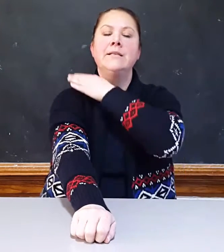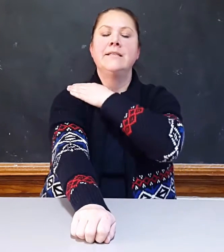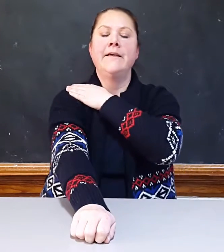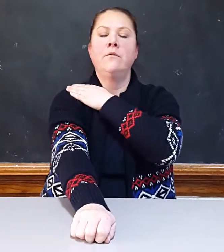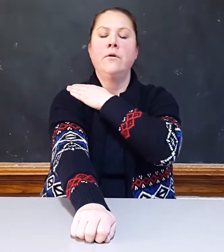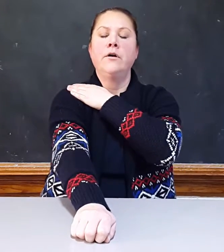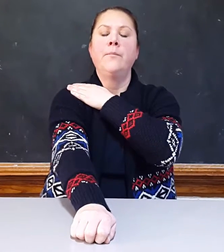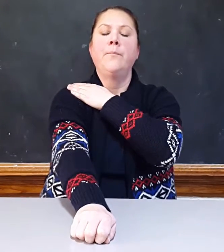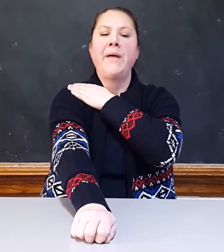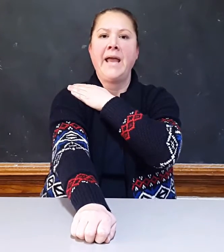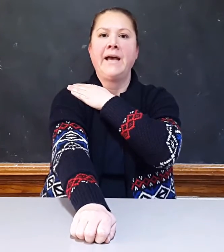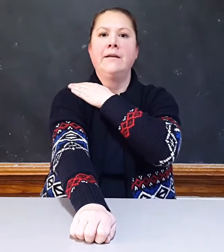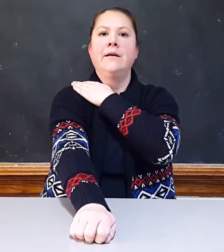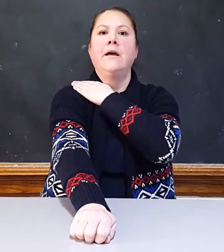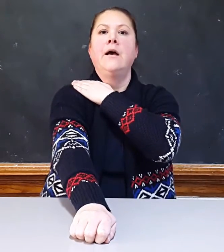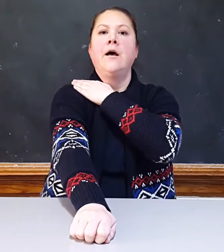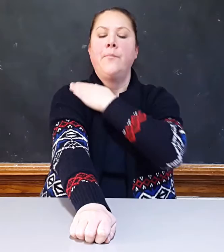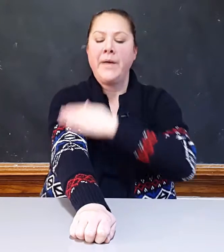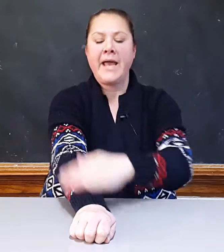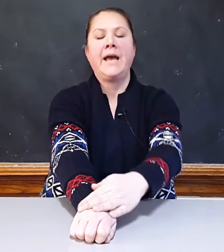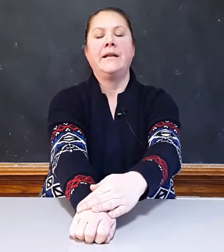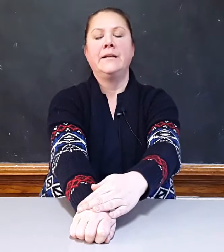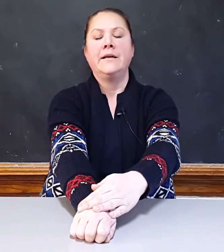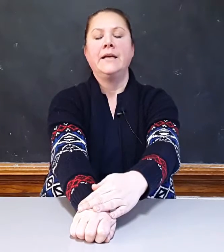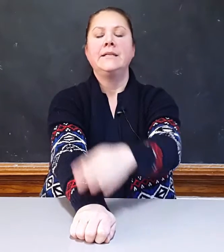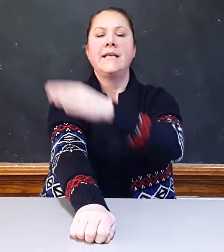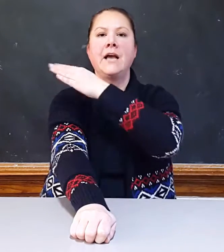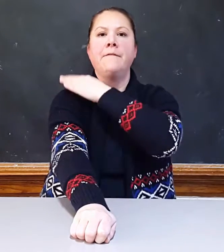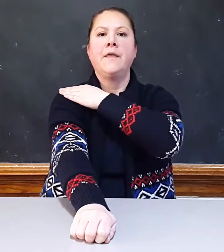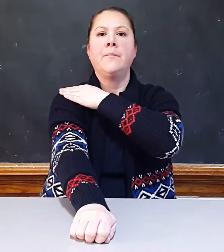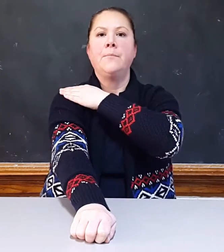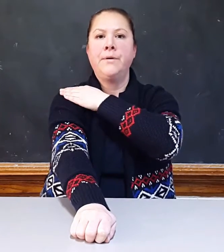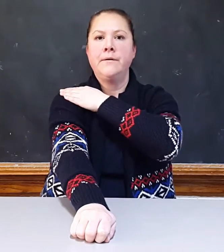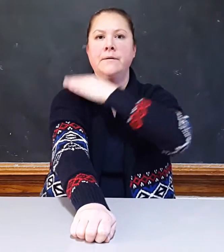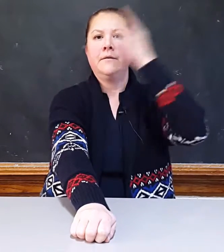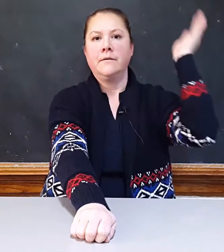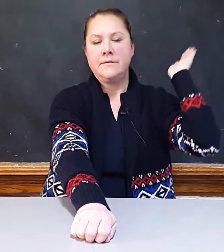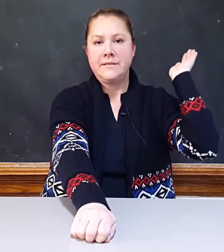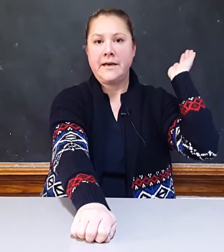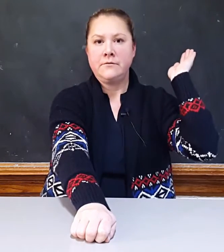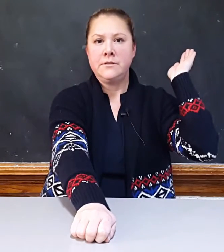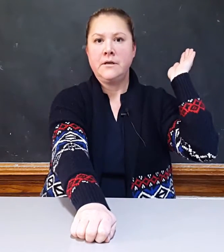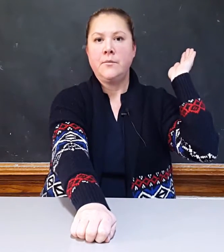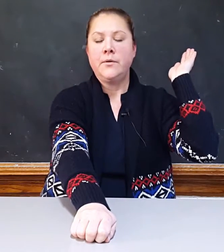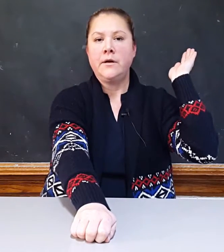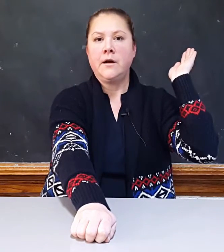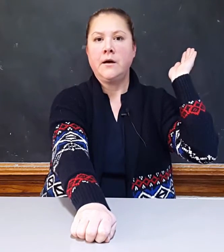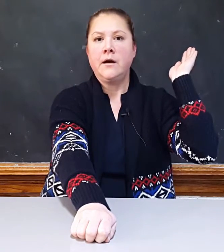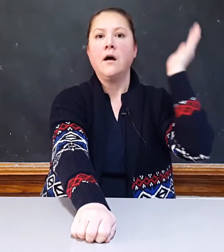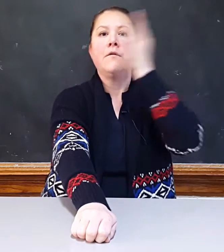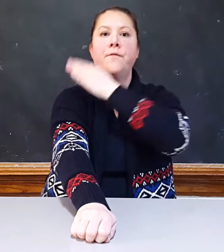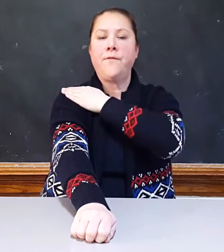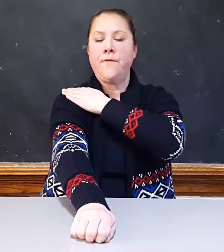Say the word pan. Pan. Take off the p sound. Put a f